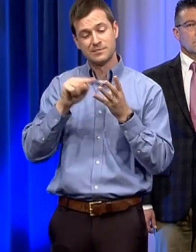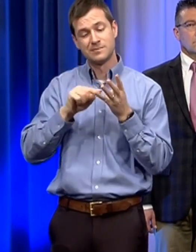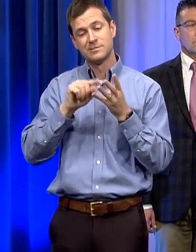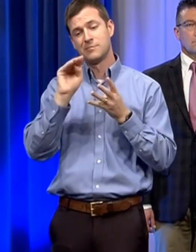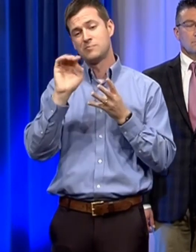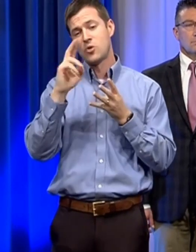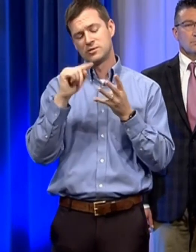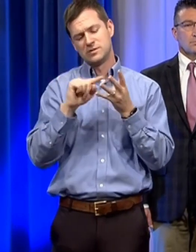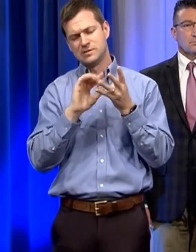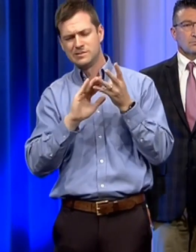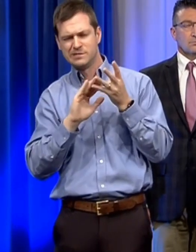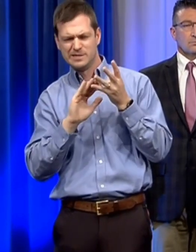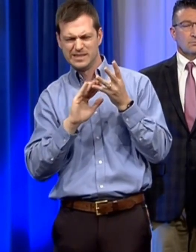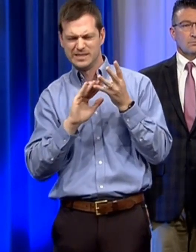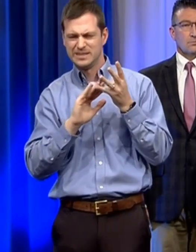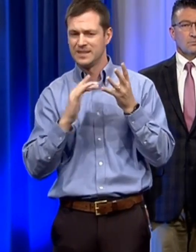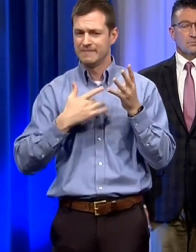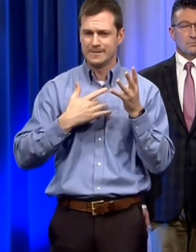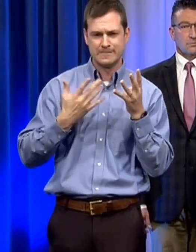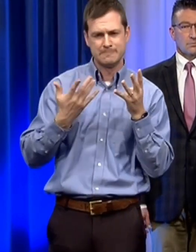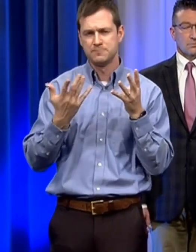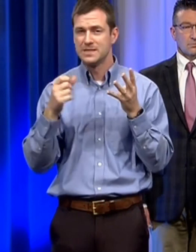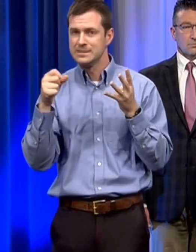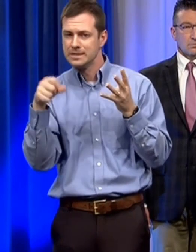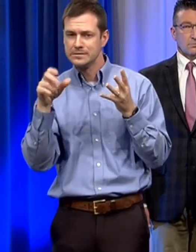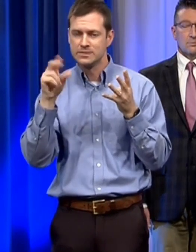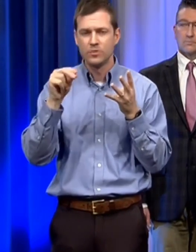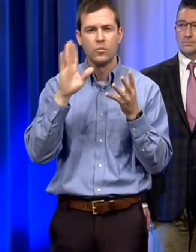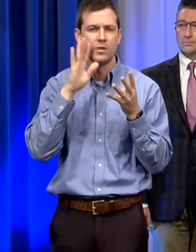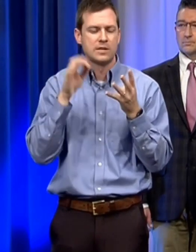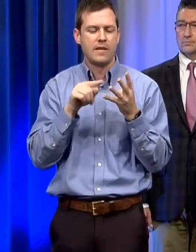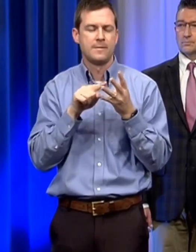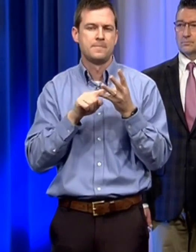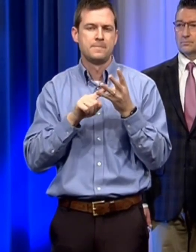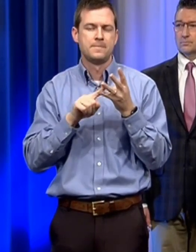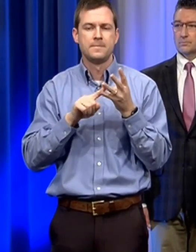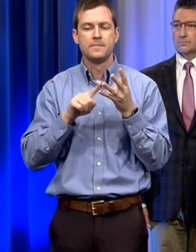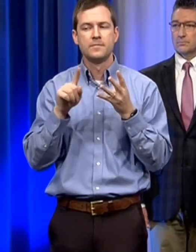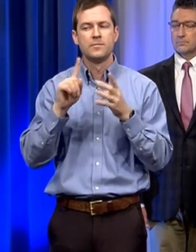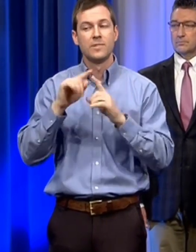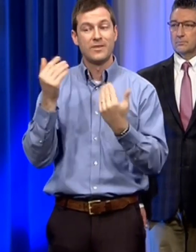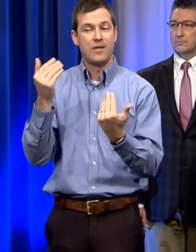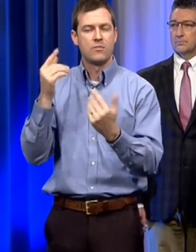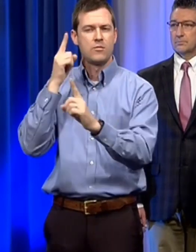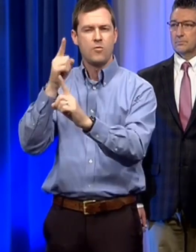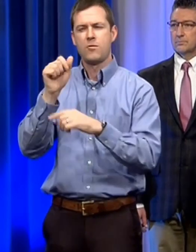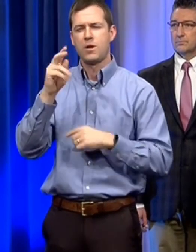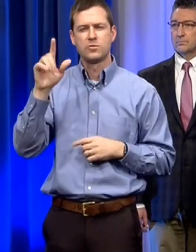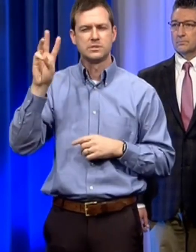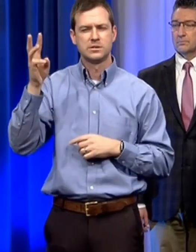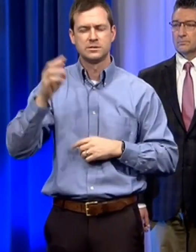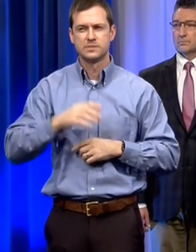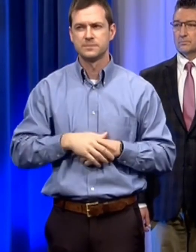with public health and make a decision during the last week of march as to what needs to happen next but that would be our goal for now our